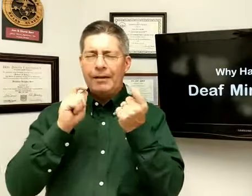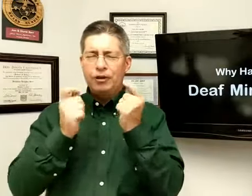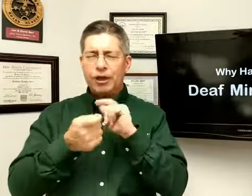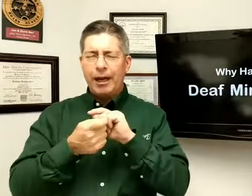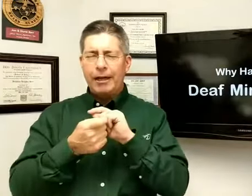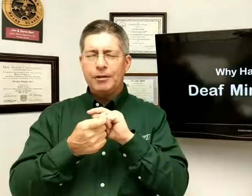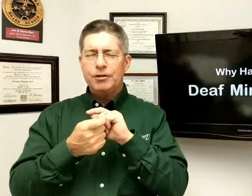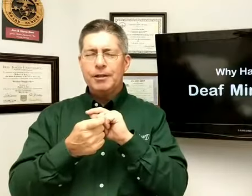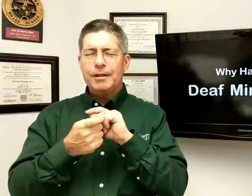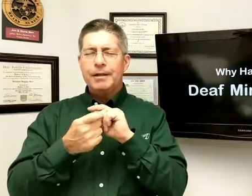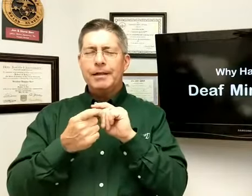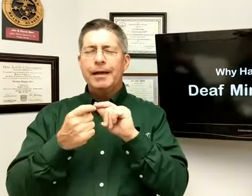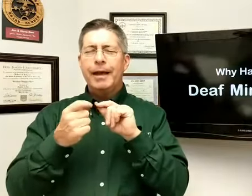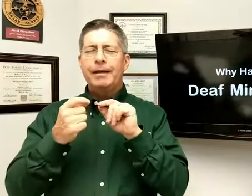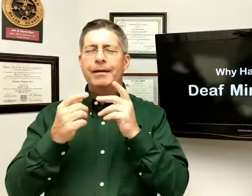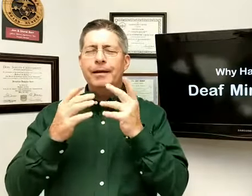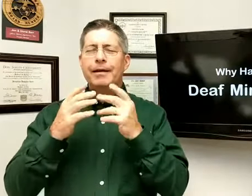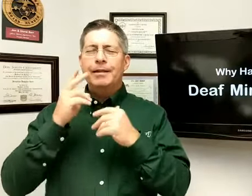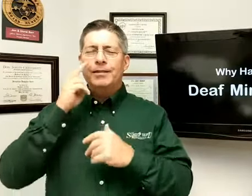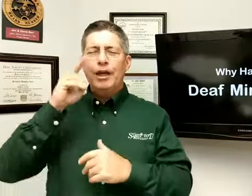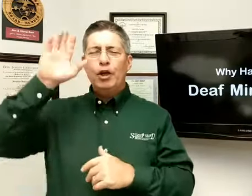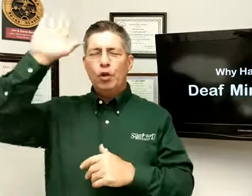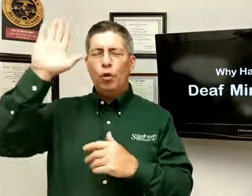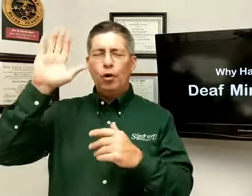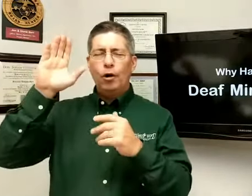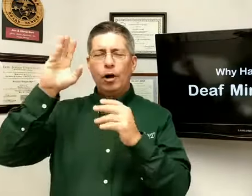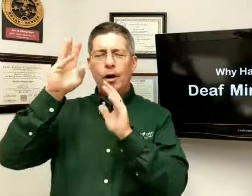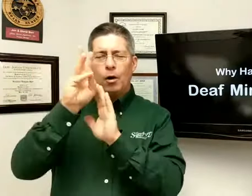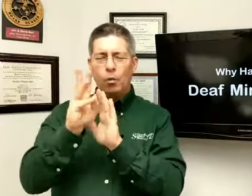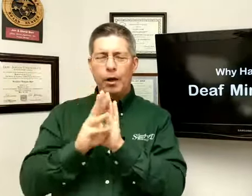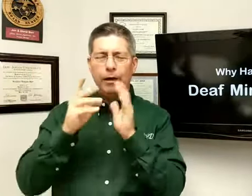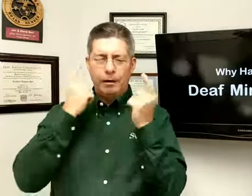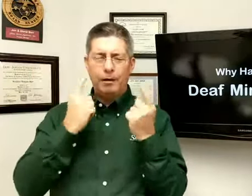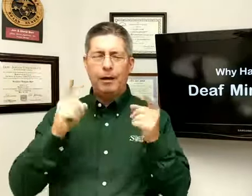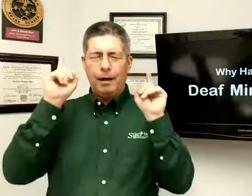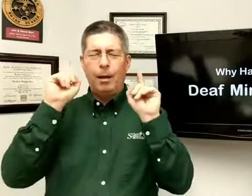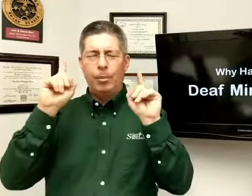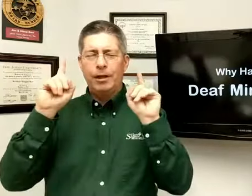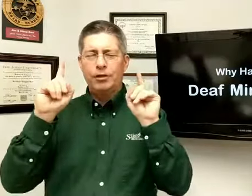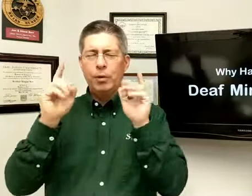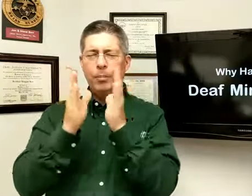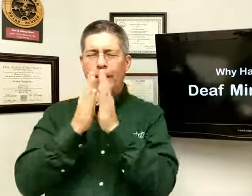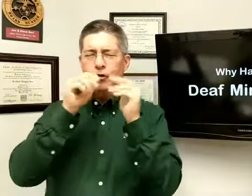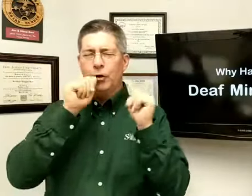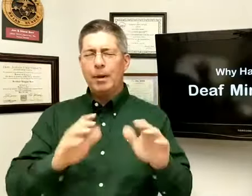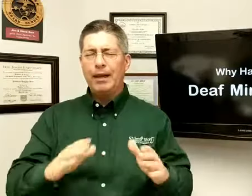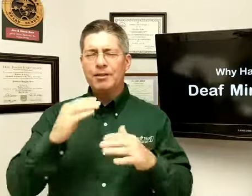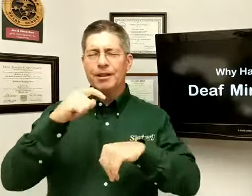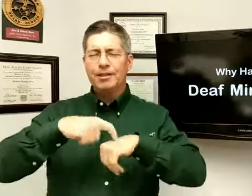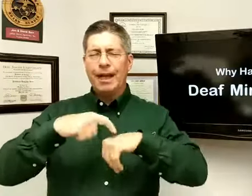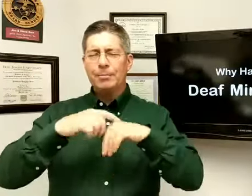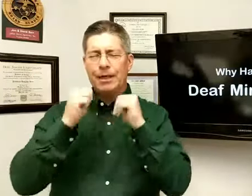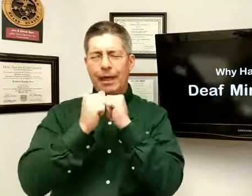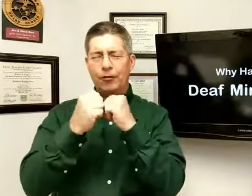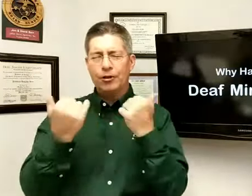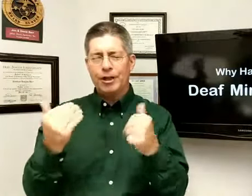changed, and seeing your will accomplished. We pray that you'll bless this time together tonight.